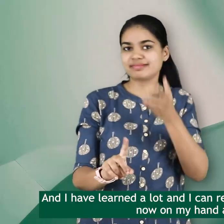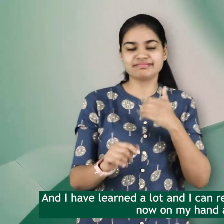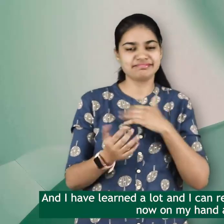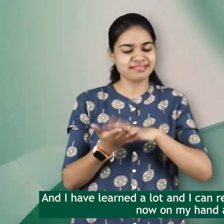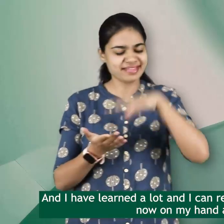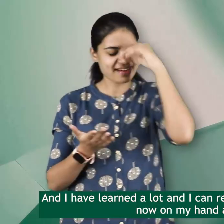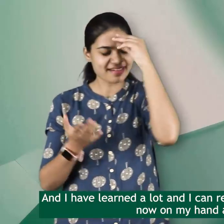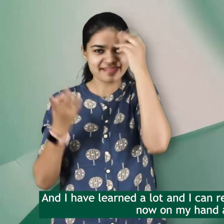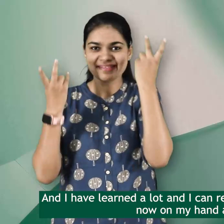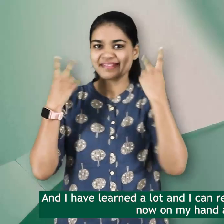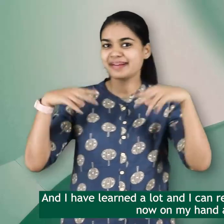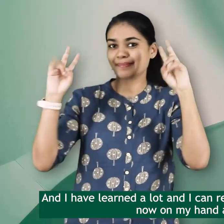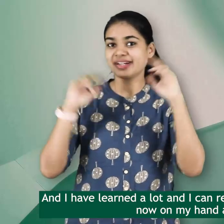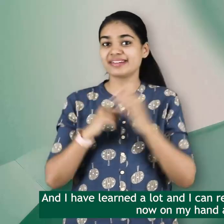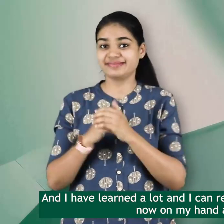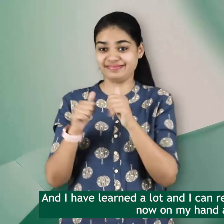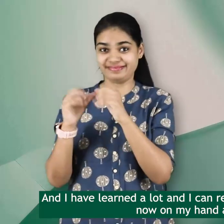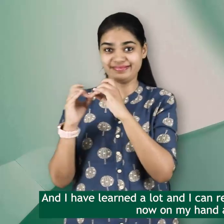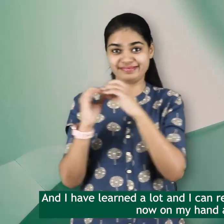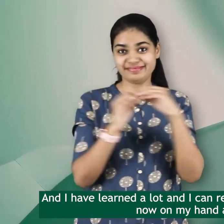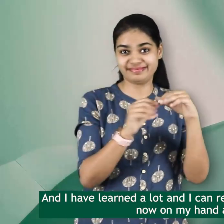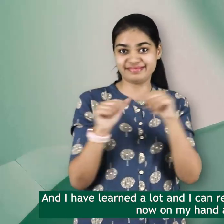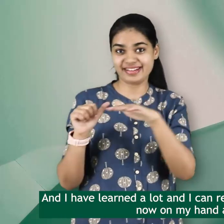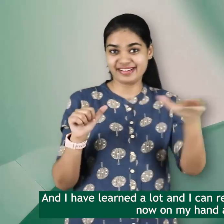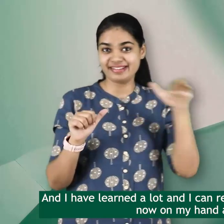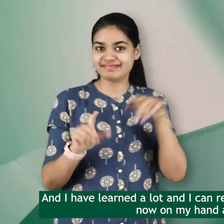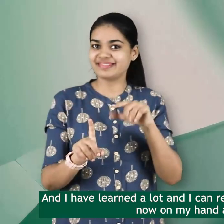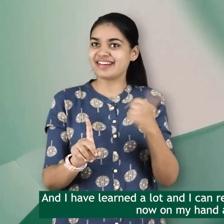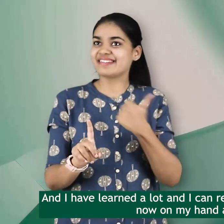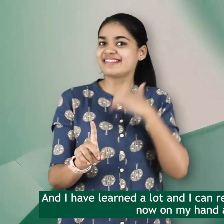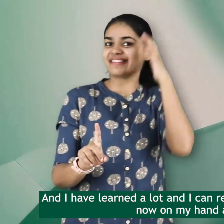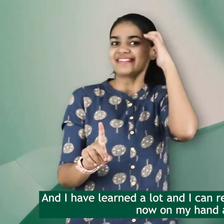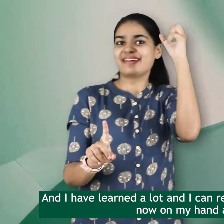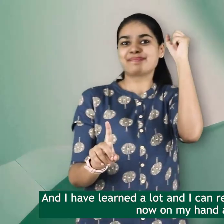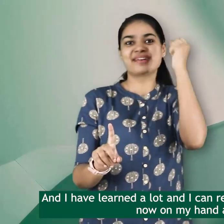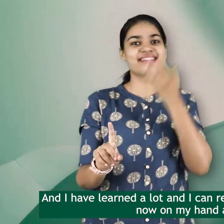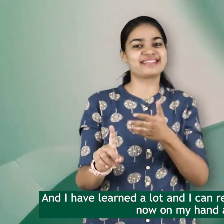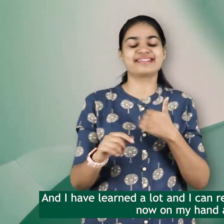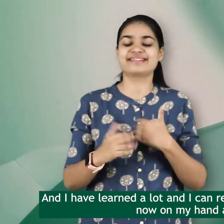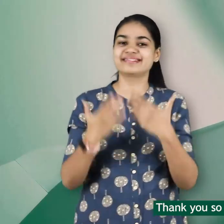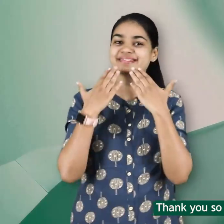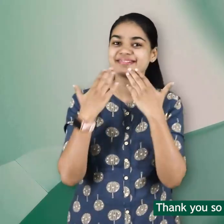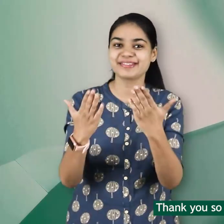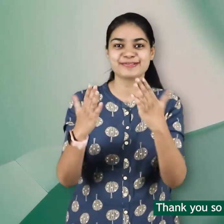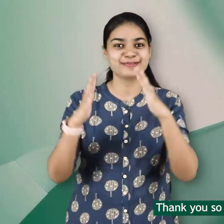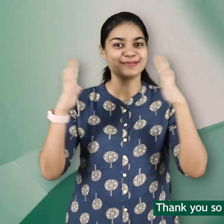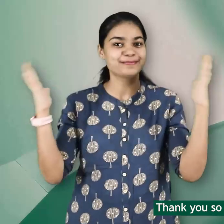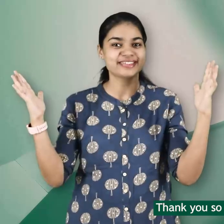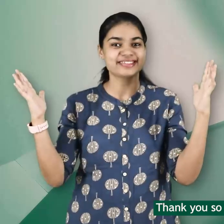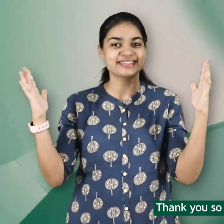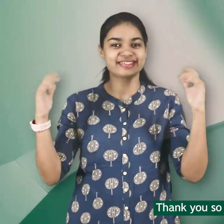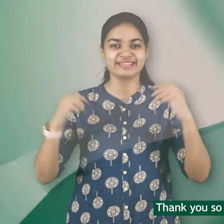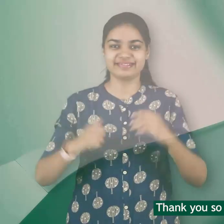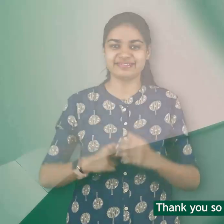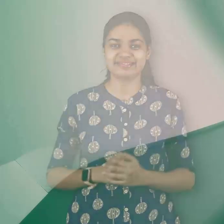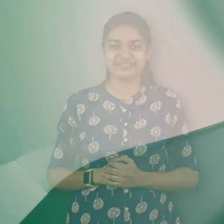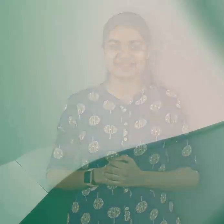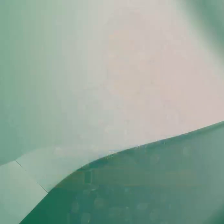lot. I remember the entire alphabet but now want to put my head and mind and so thank you so much. thank you.You're so much Last week student